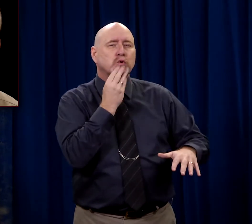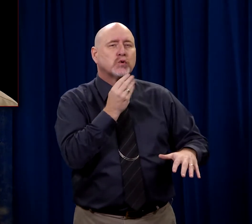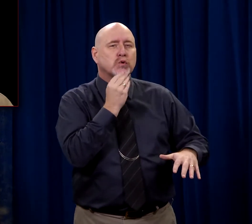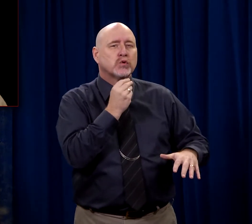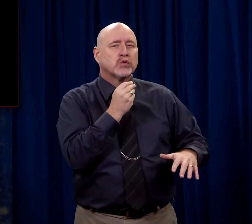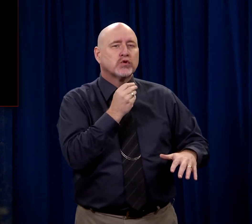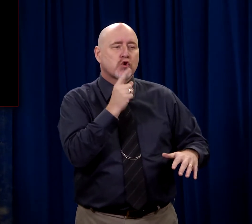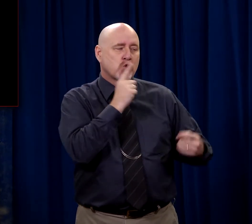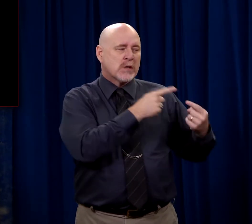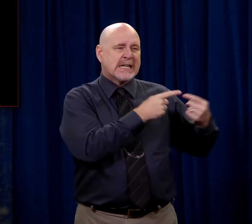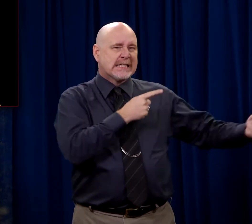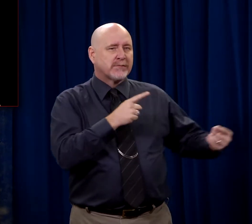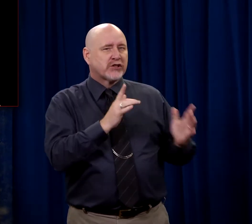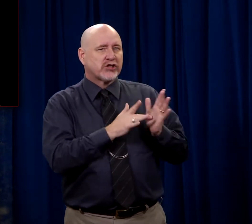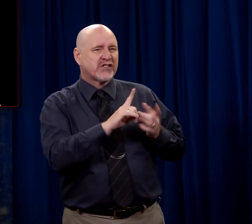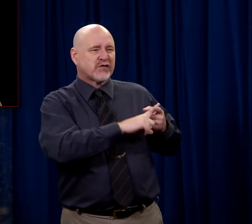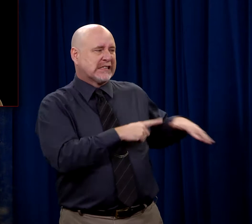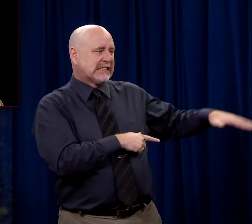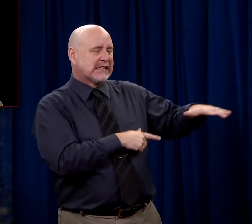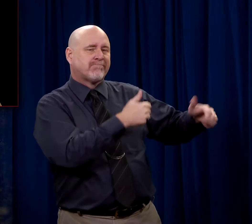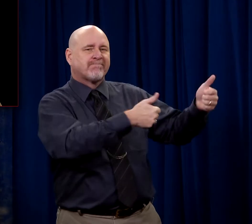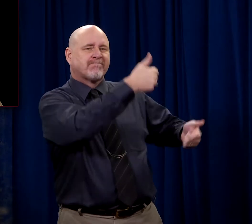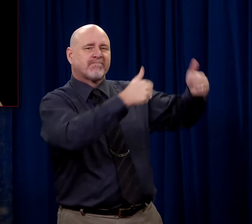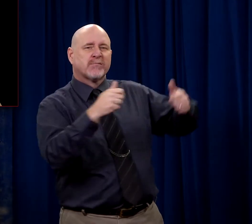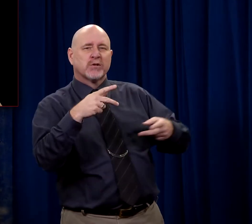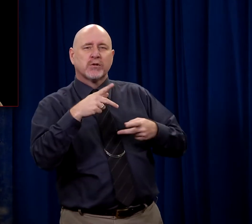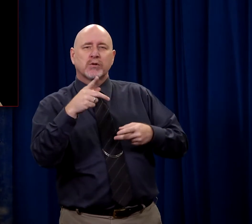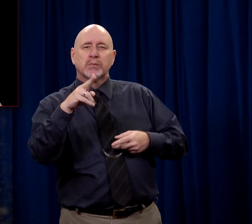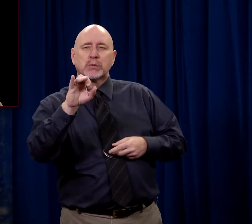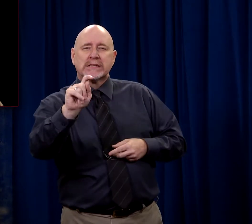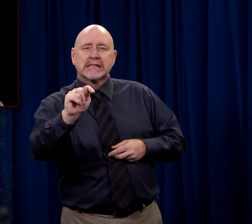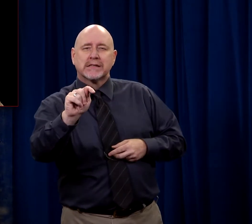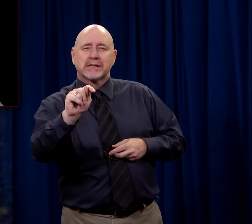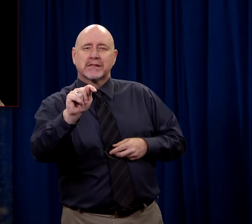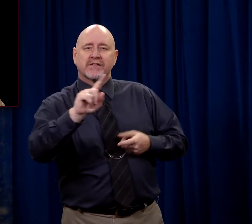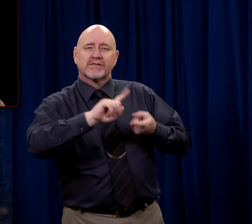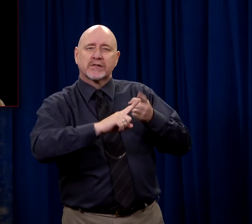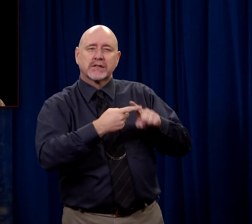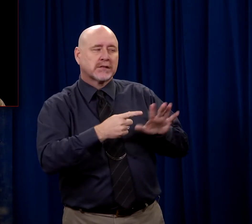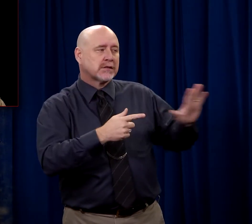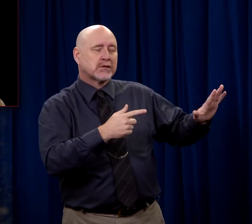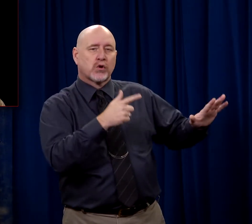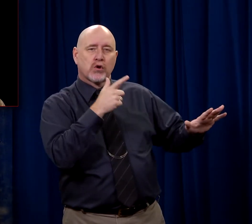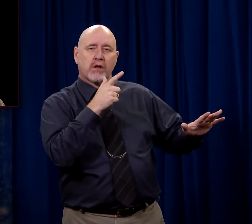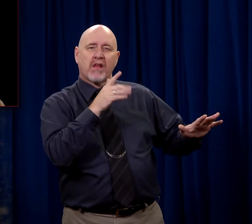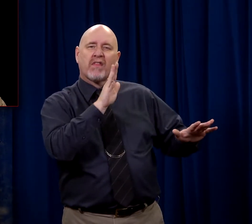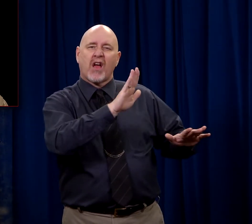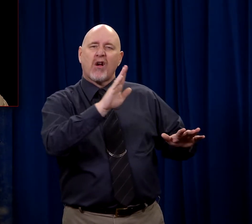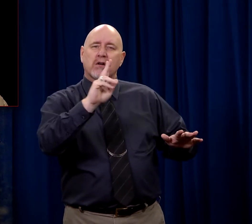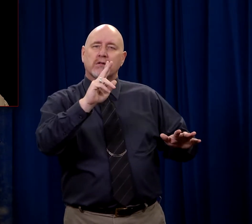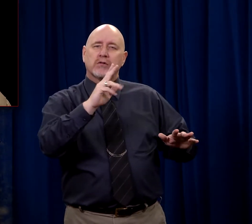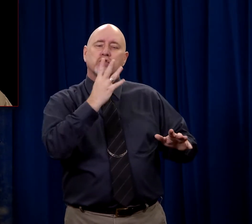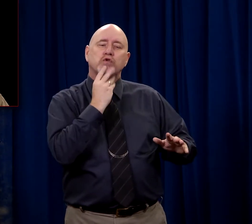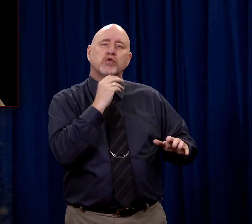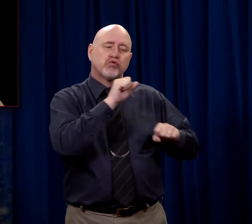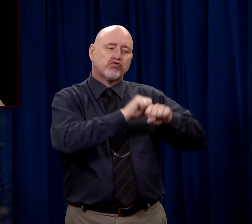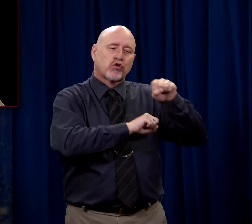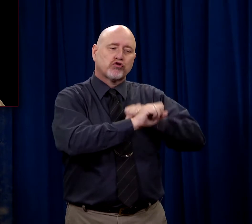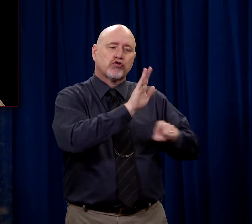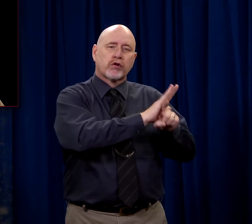there who were very close to the enemies of Jesus. The chief priests, the power structure that was for the Jews